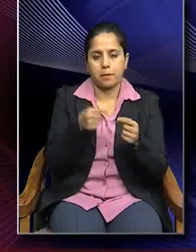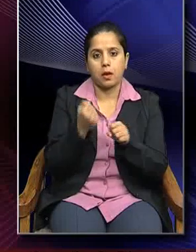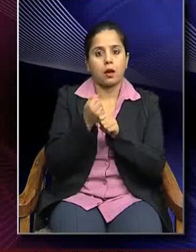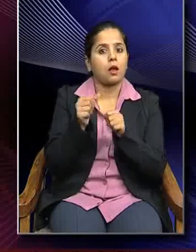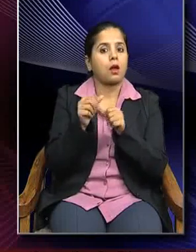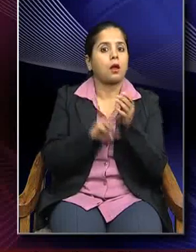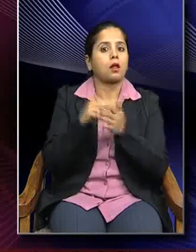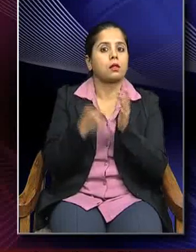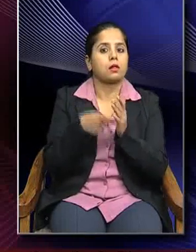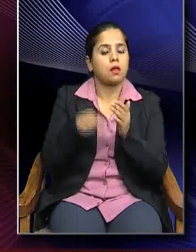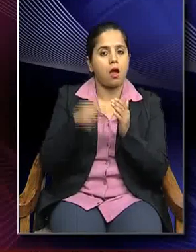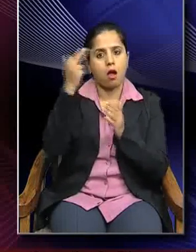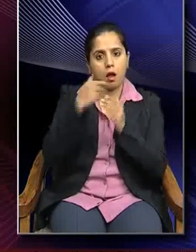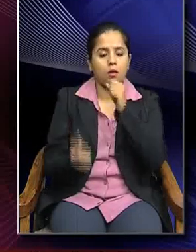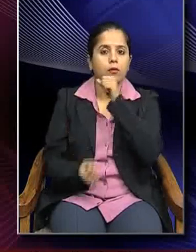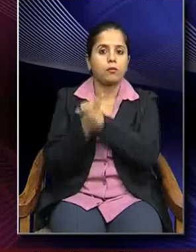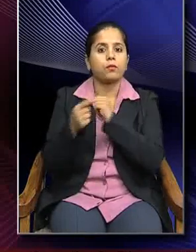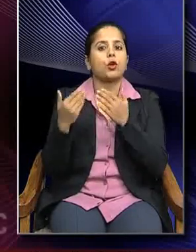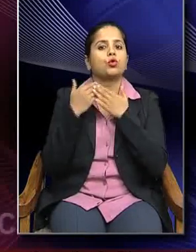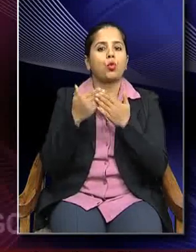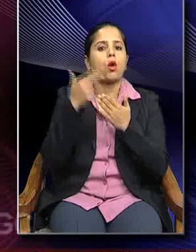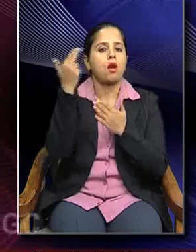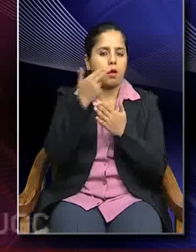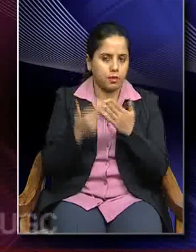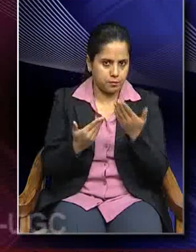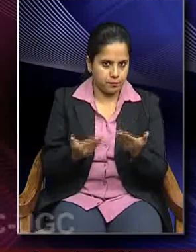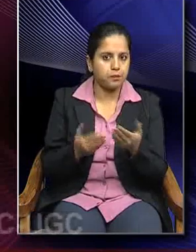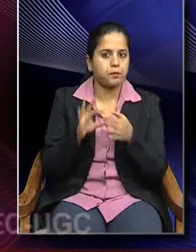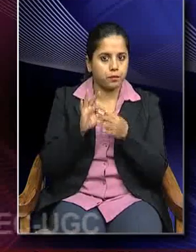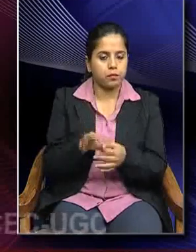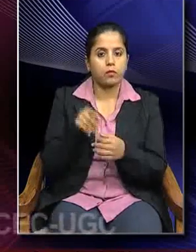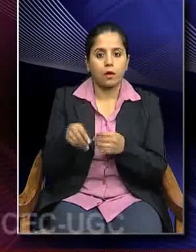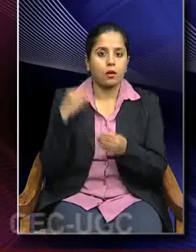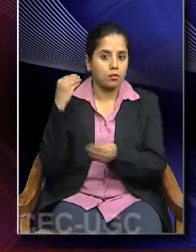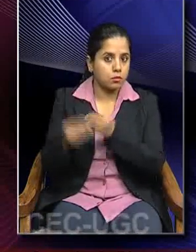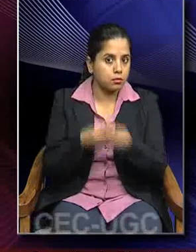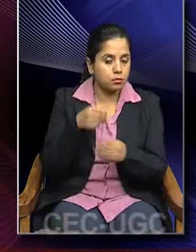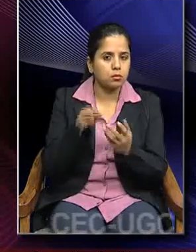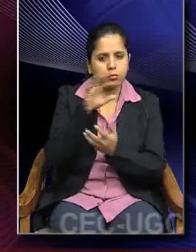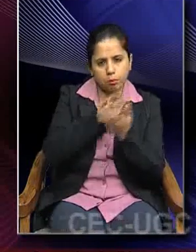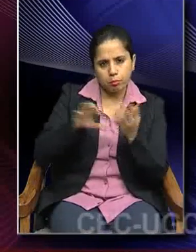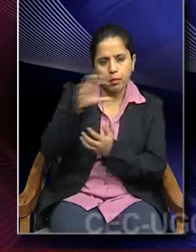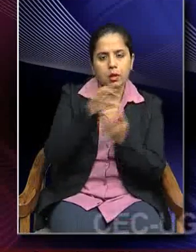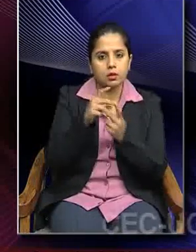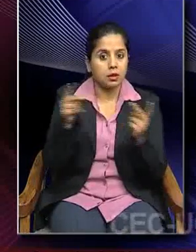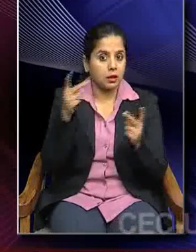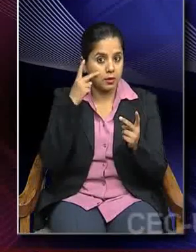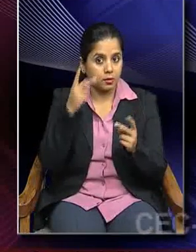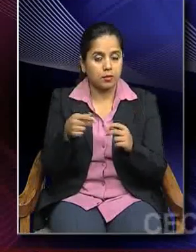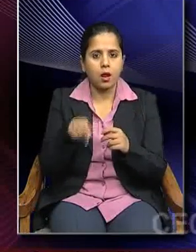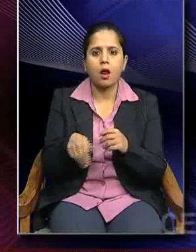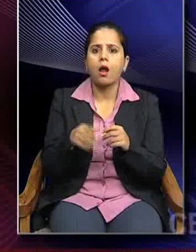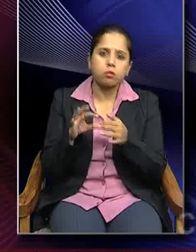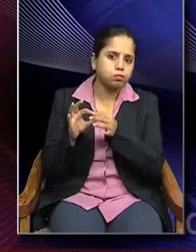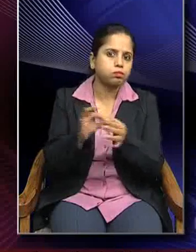emerged as a school of art in this tradition of intermixture, in this tradition of coming